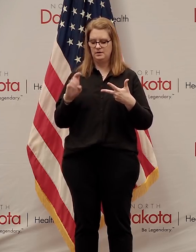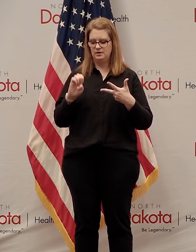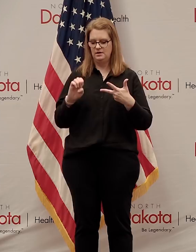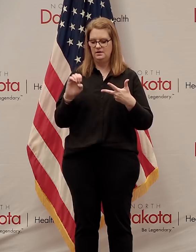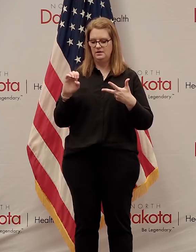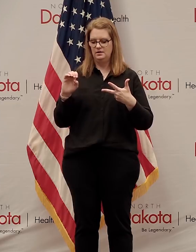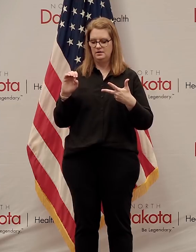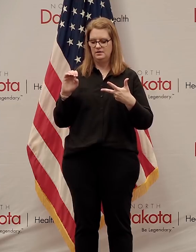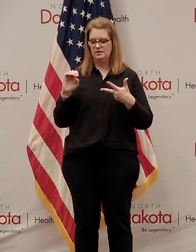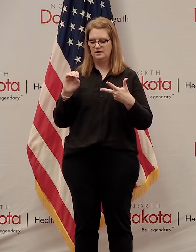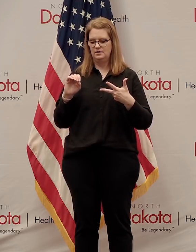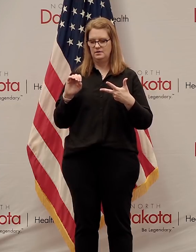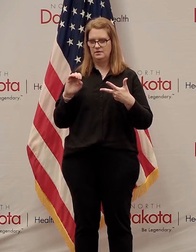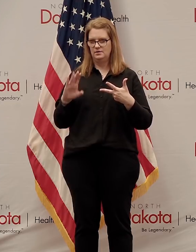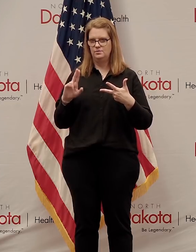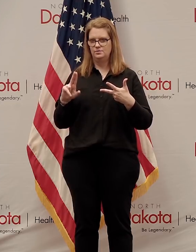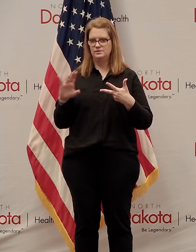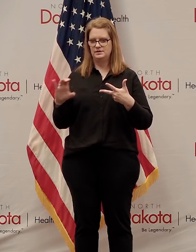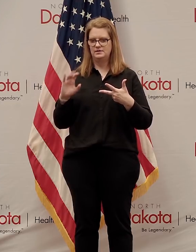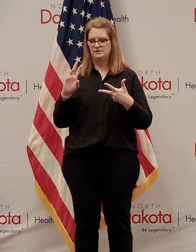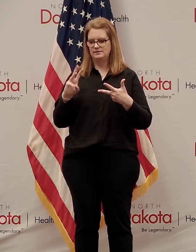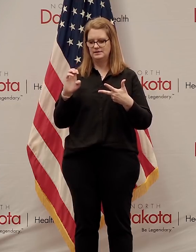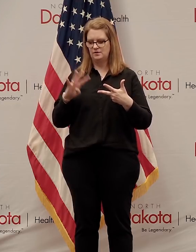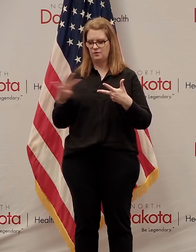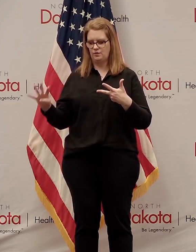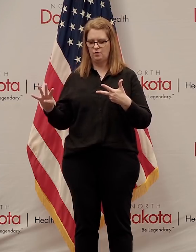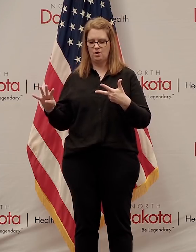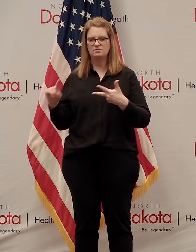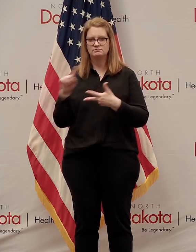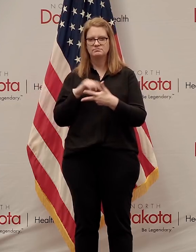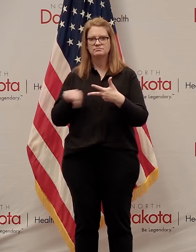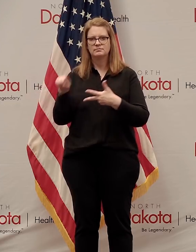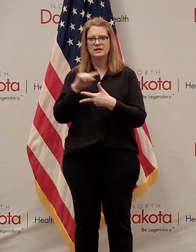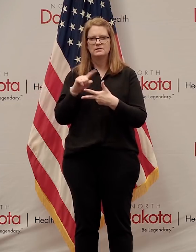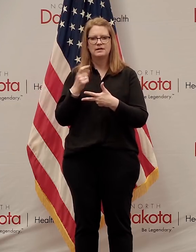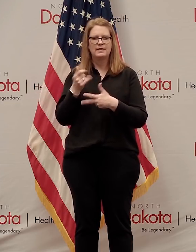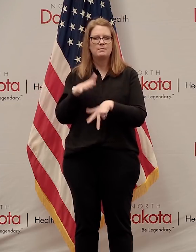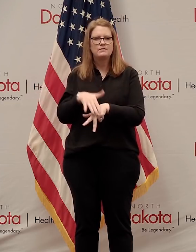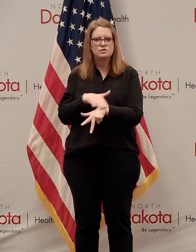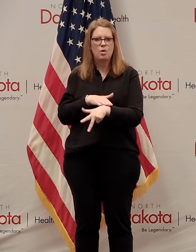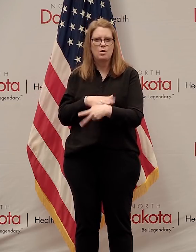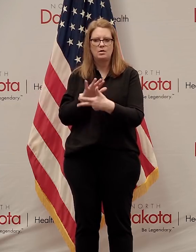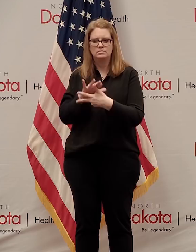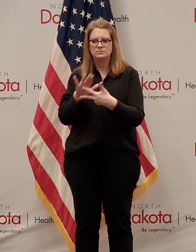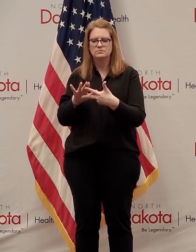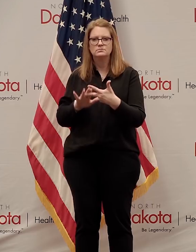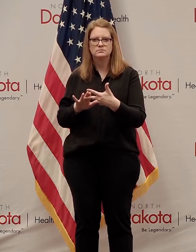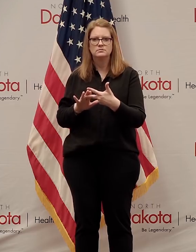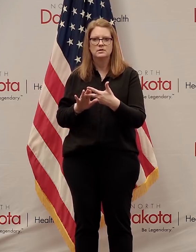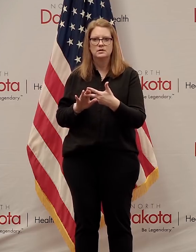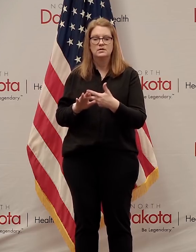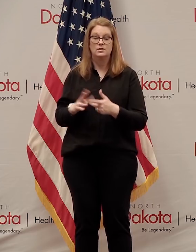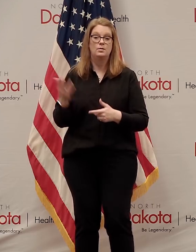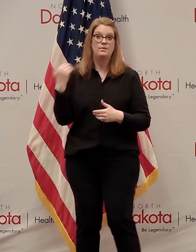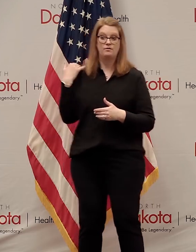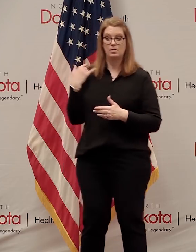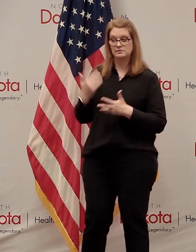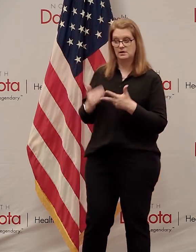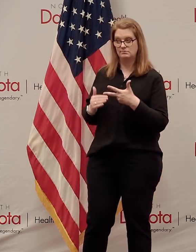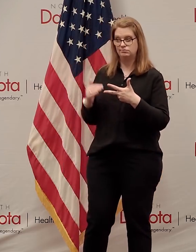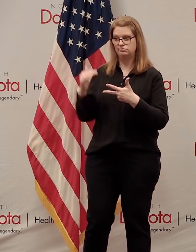unemployment comp, 644. All of those represent a little bit of a slowdown happily on the pace that we were on before.